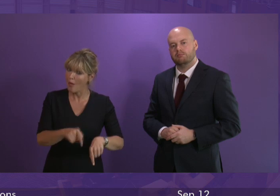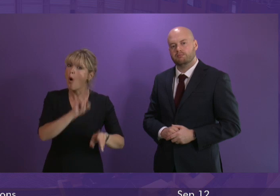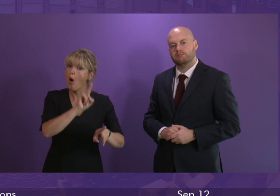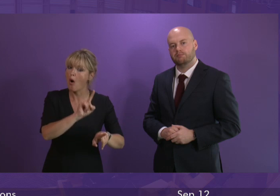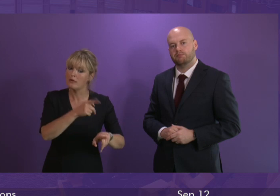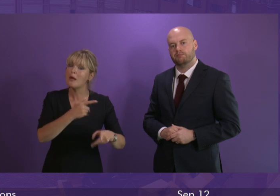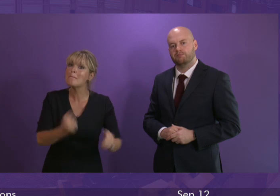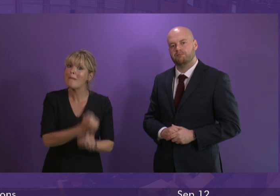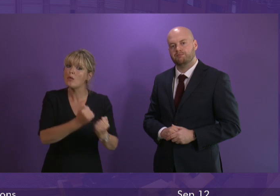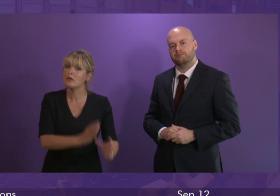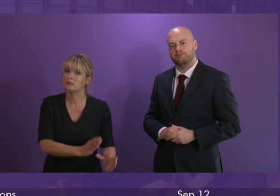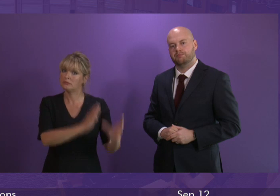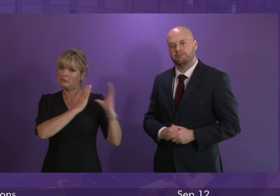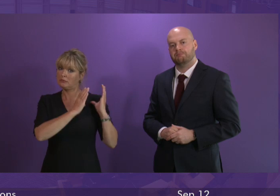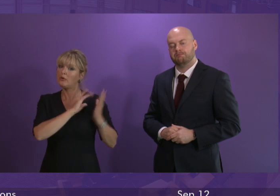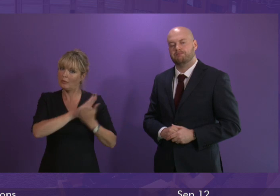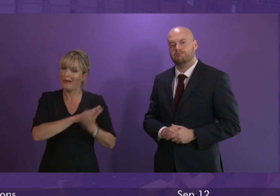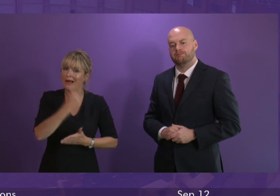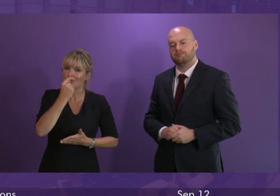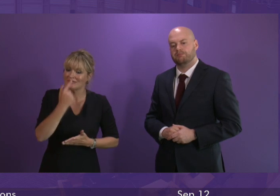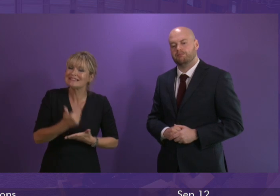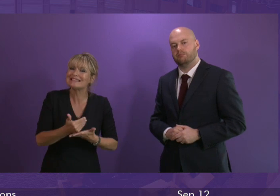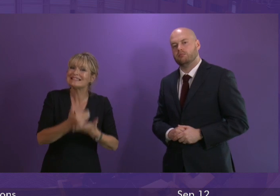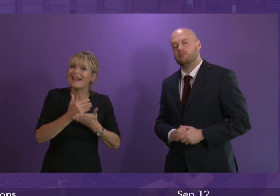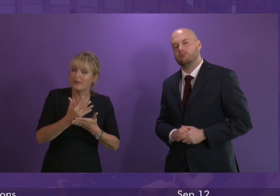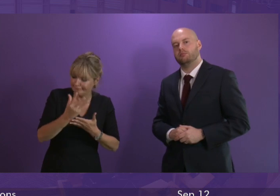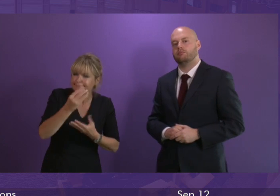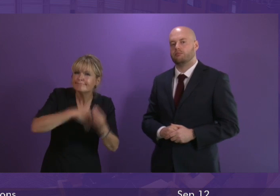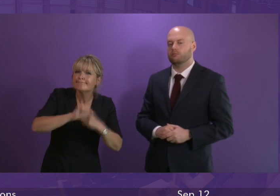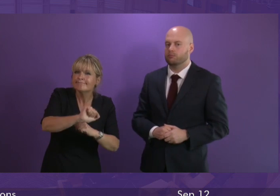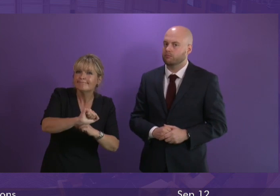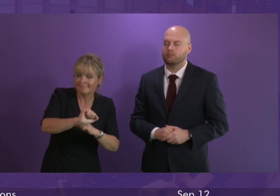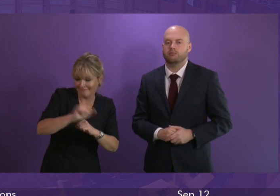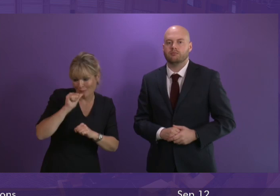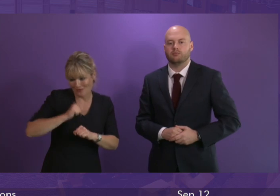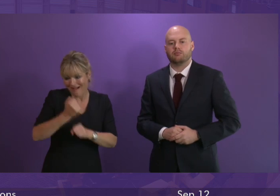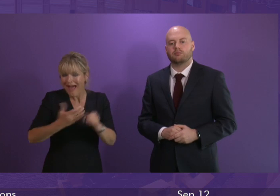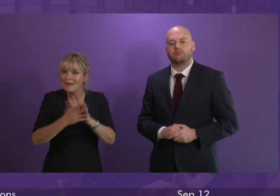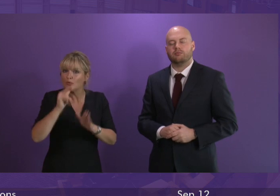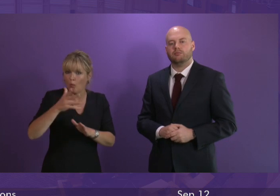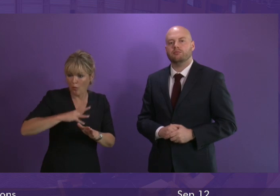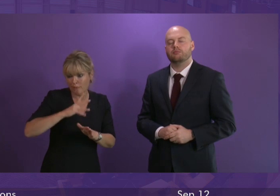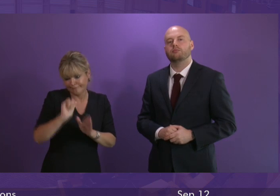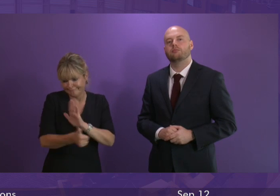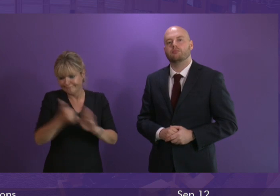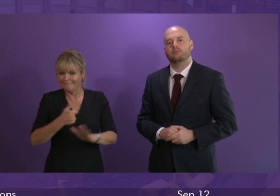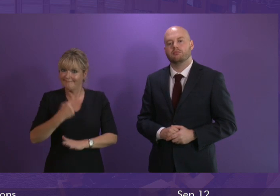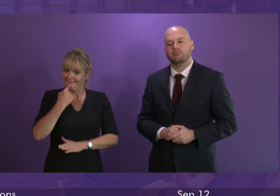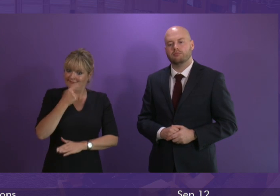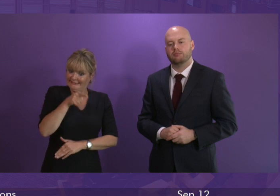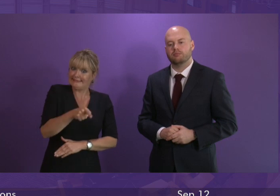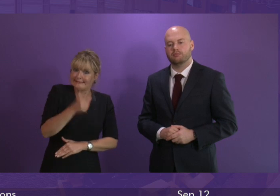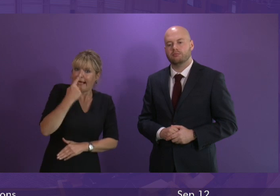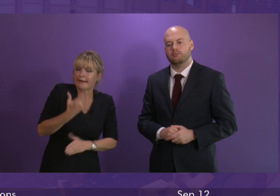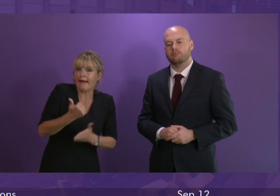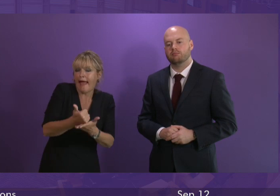enable us to allow the safe consumption facility that Glasgow is so keen to see because experts say that can have a can make